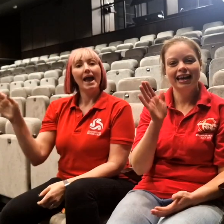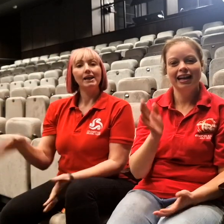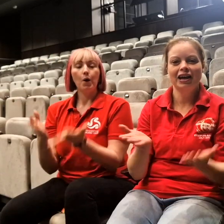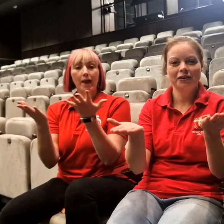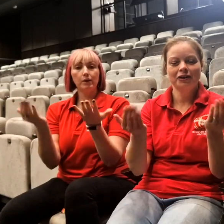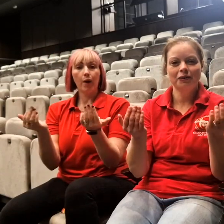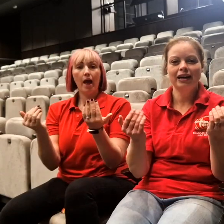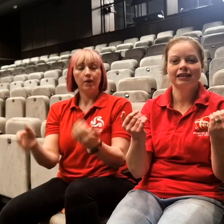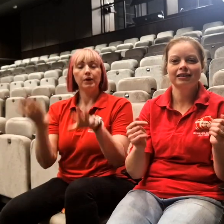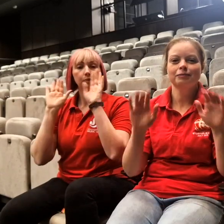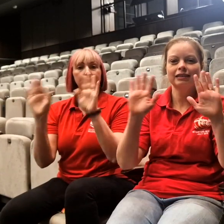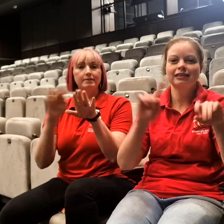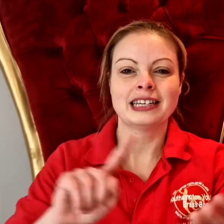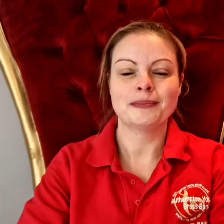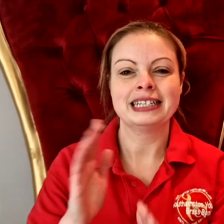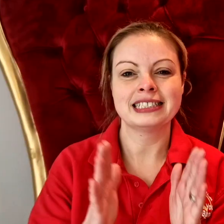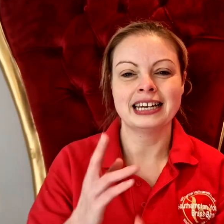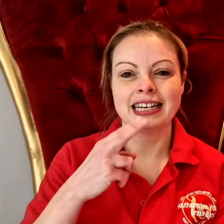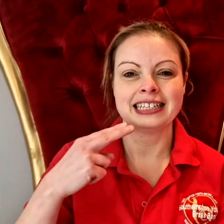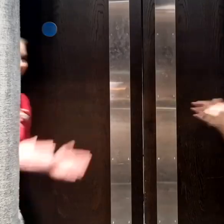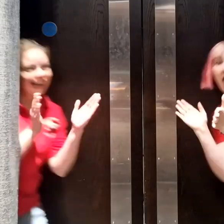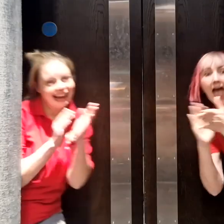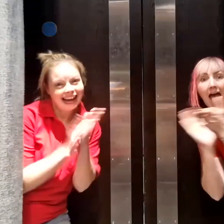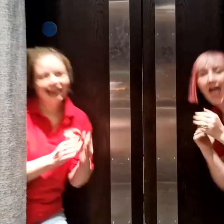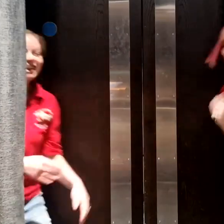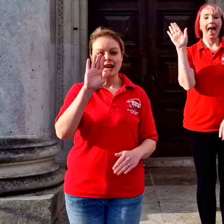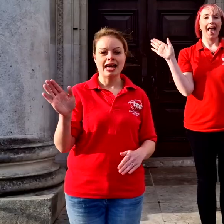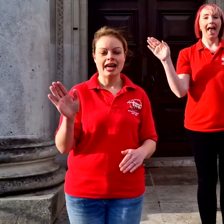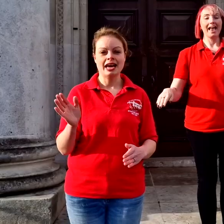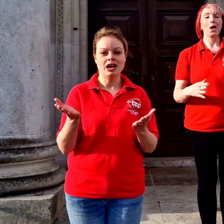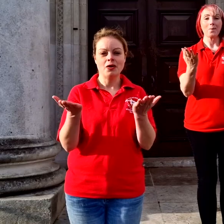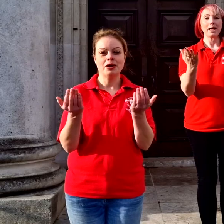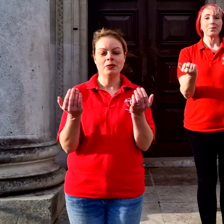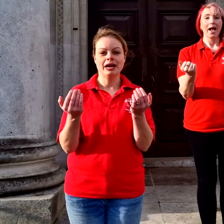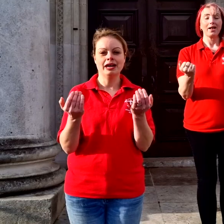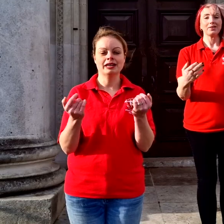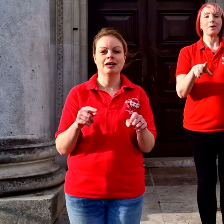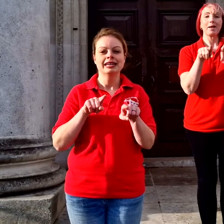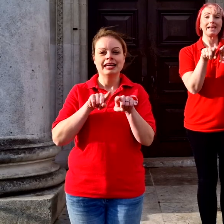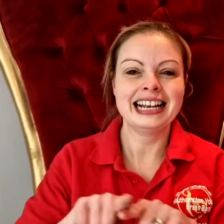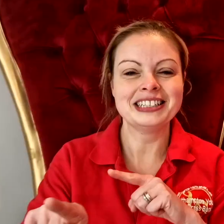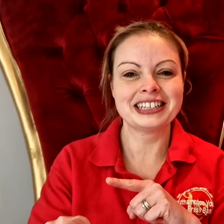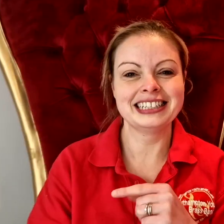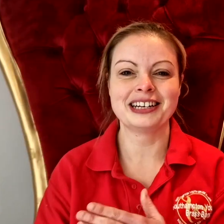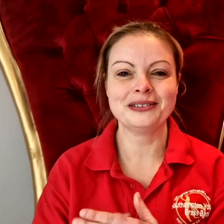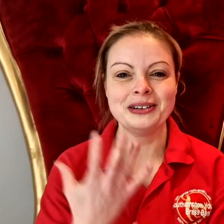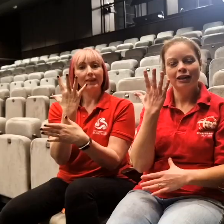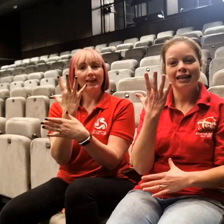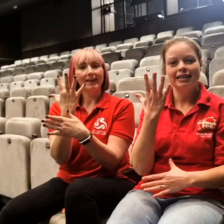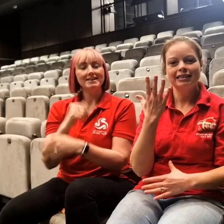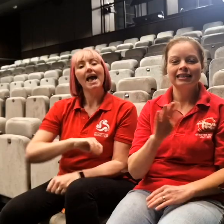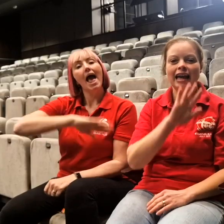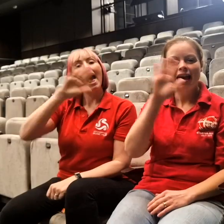Hello and welcome to the 10-Minute Sign and Sing. Hello and welcome, let's try some